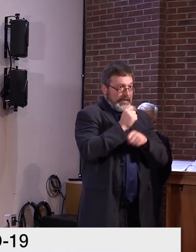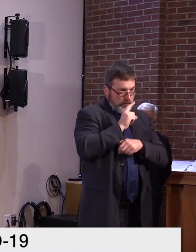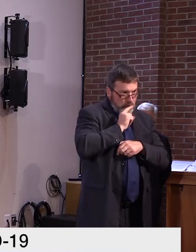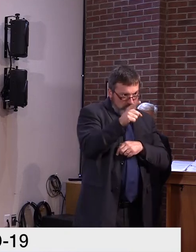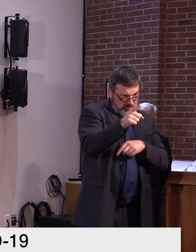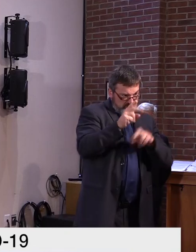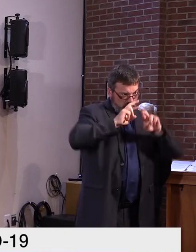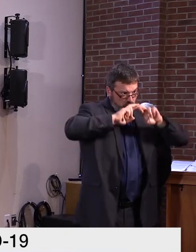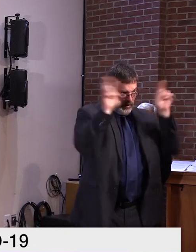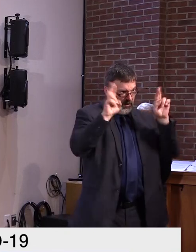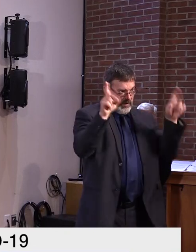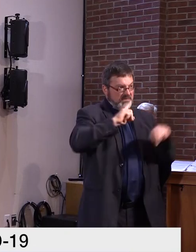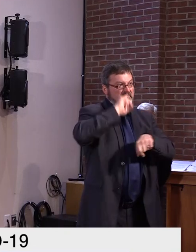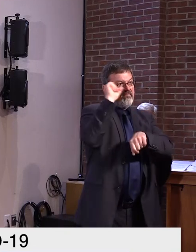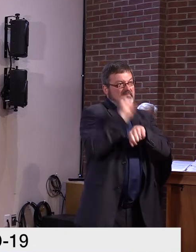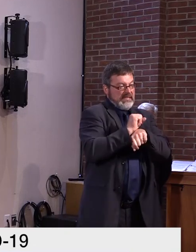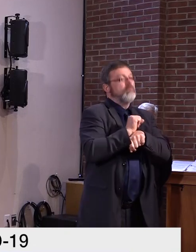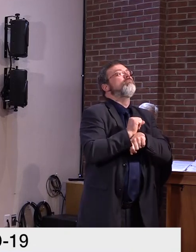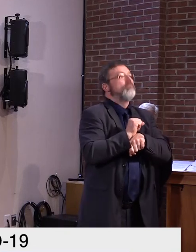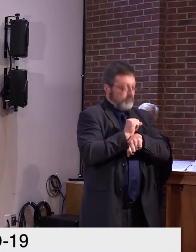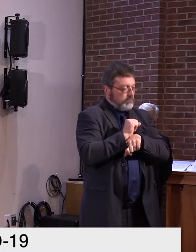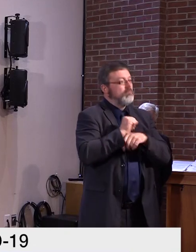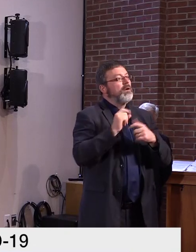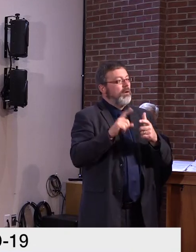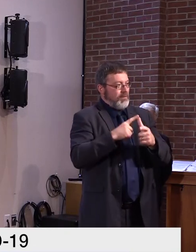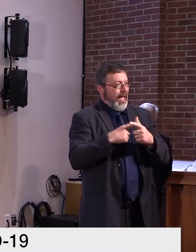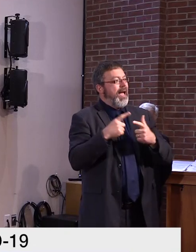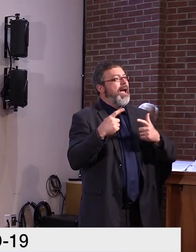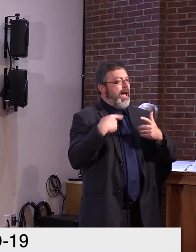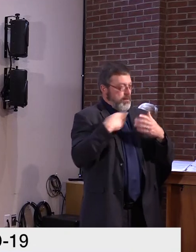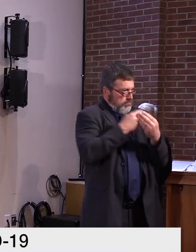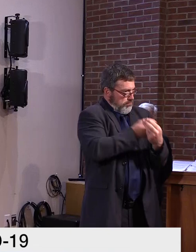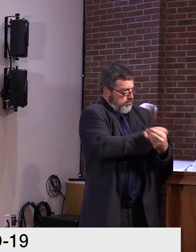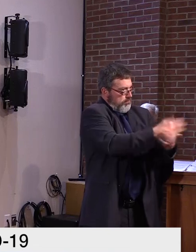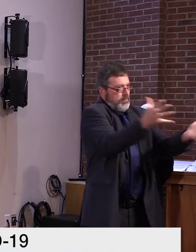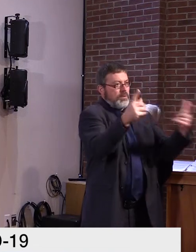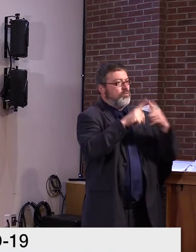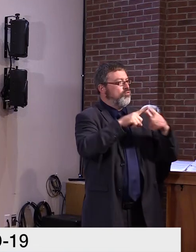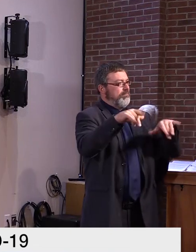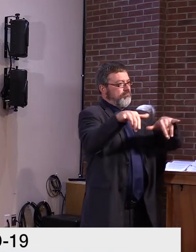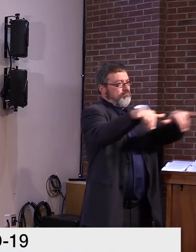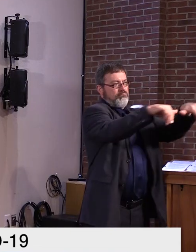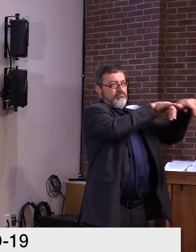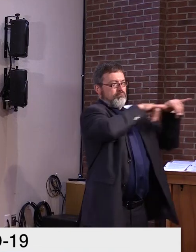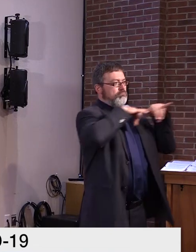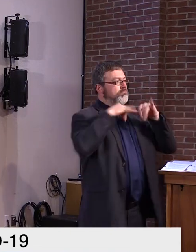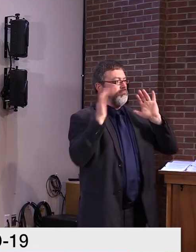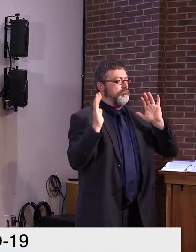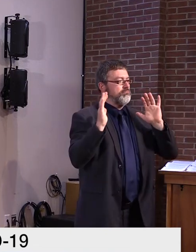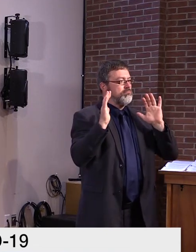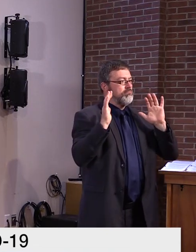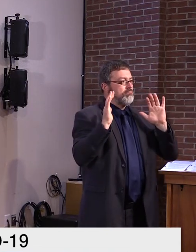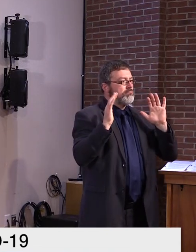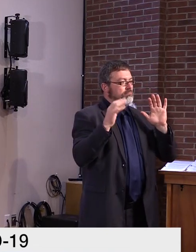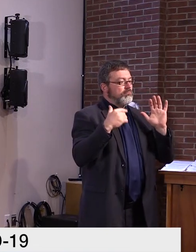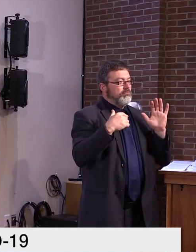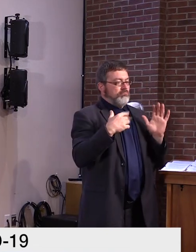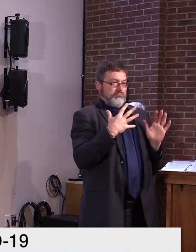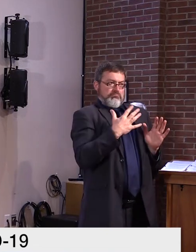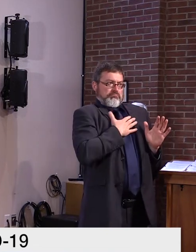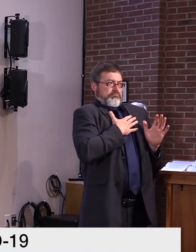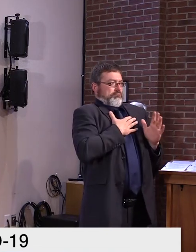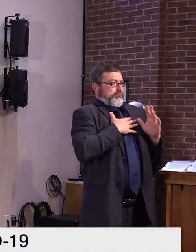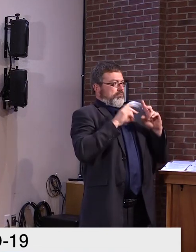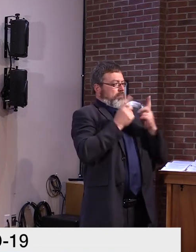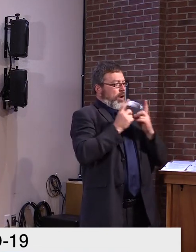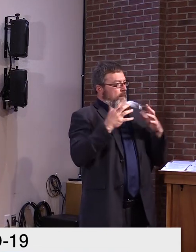will come, we're doing everything in our power to plan ahead. As I've said at previous press conferences, we've